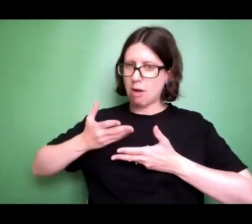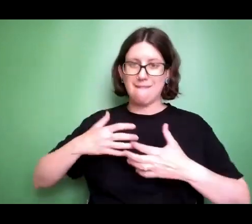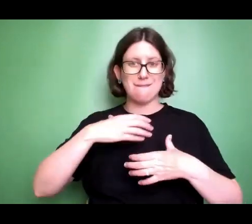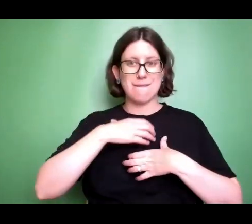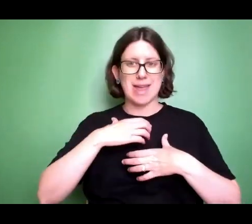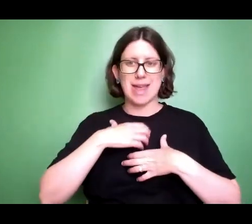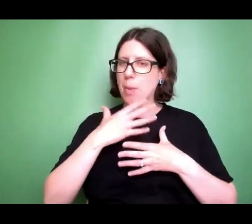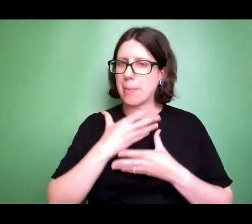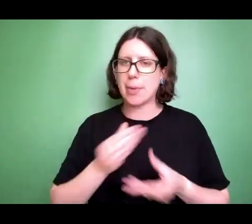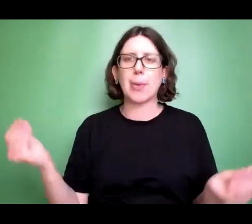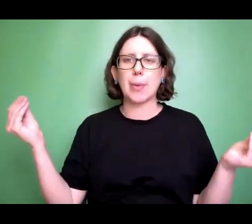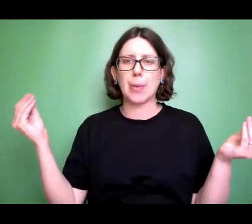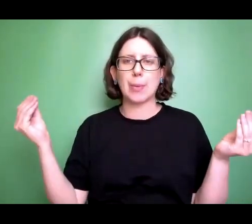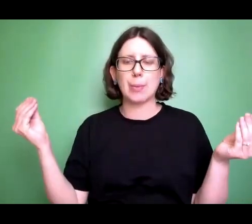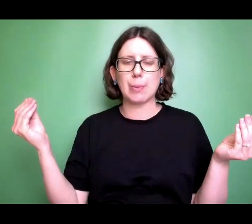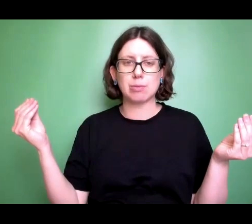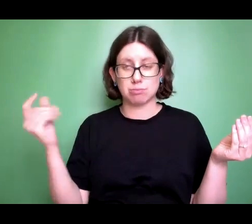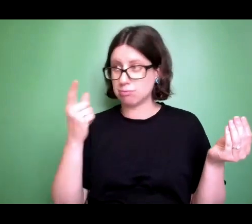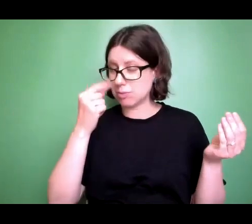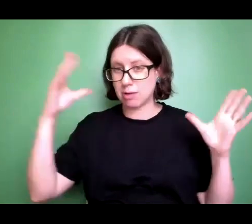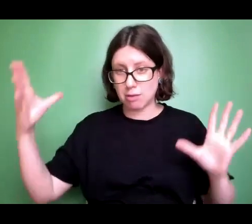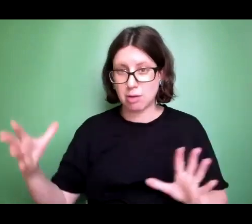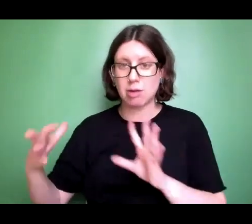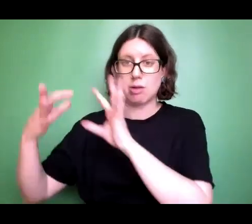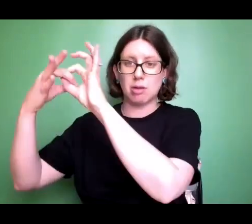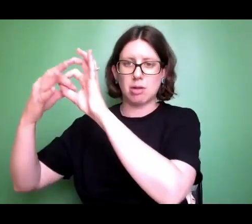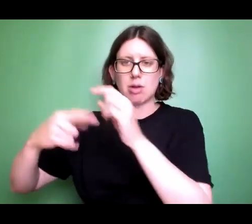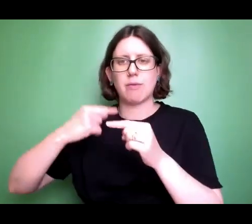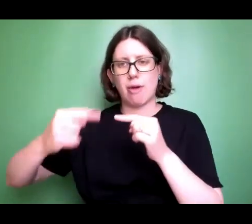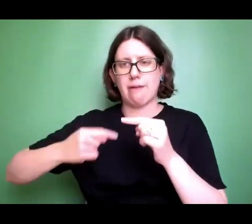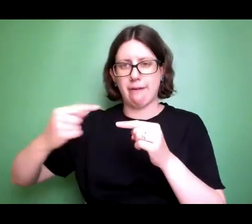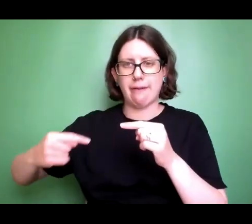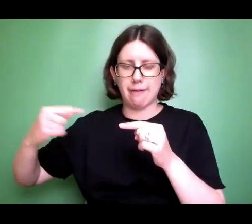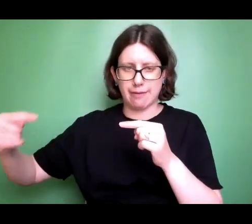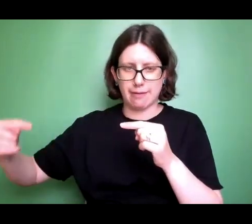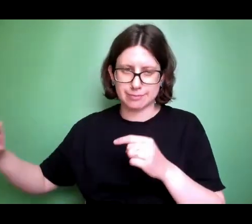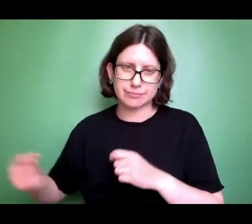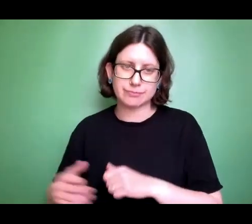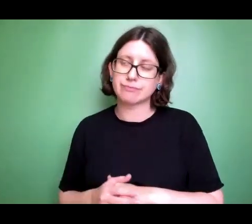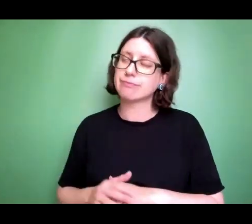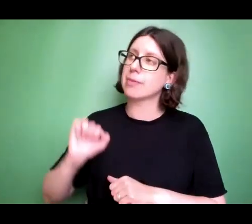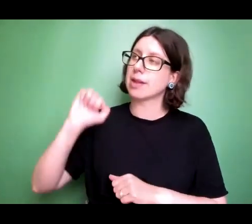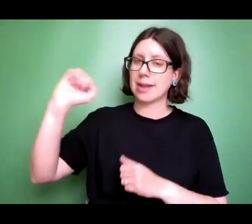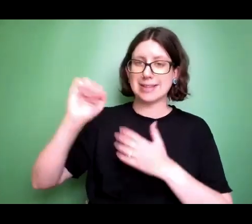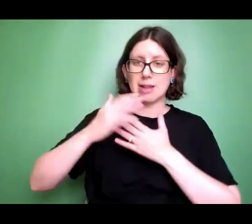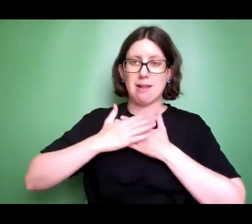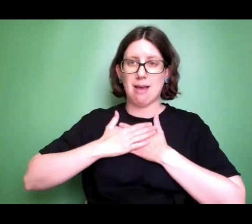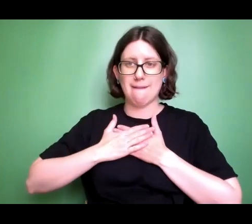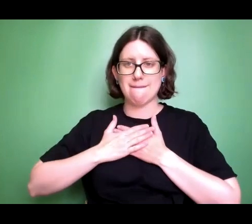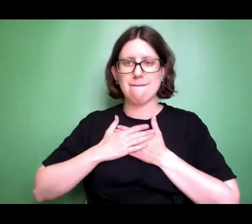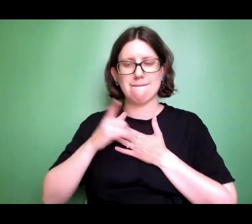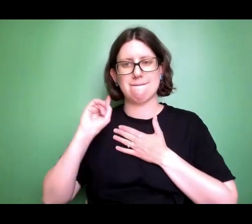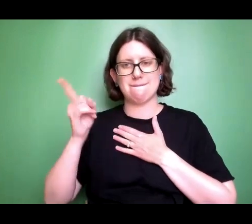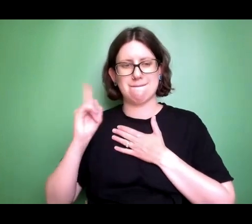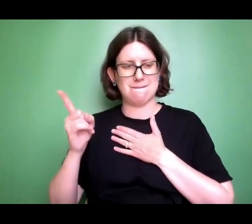eternity. And you can be confident of it because God's kind of love promises. He